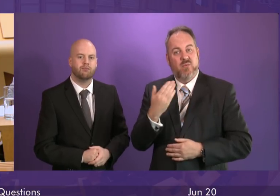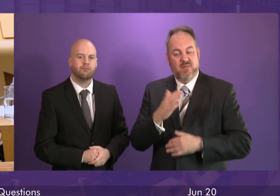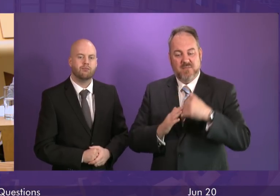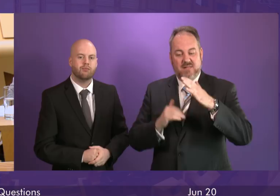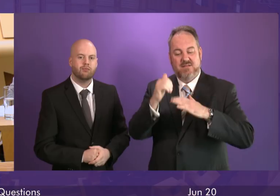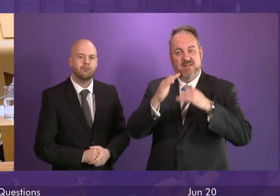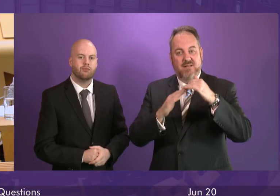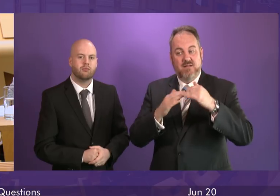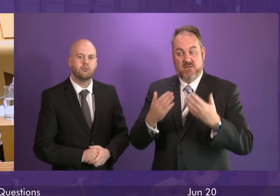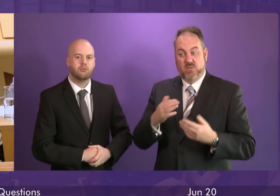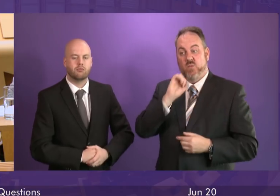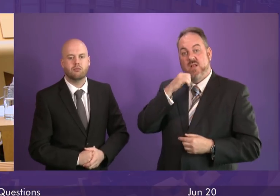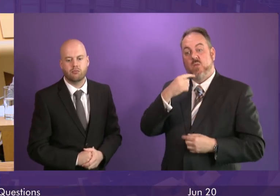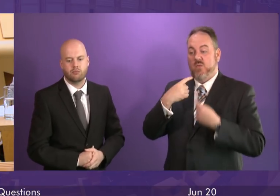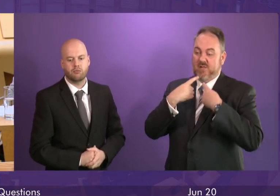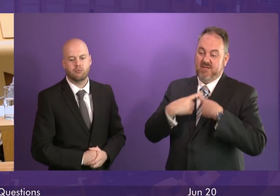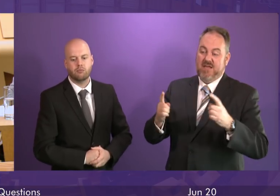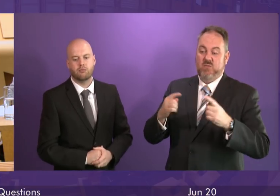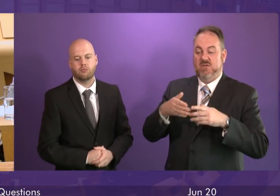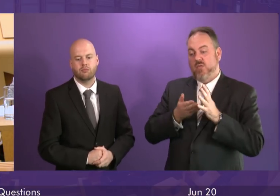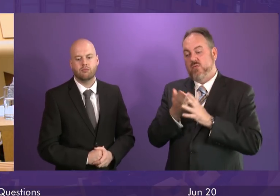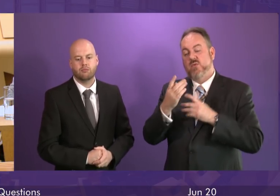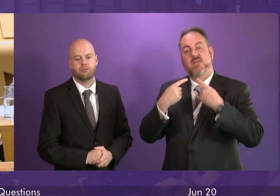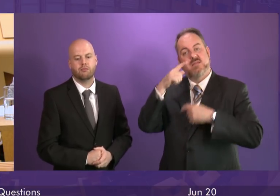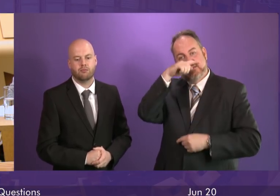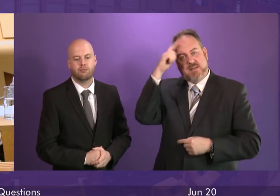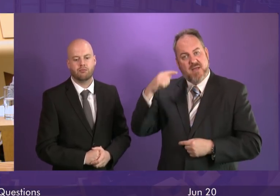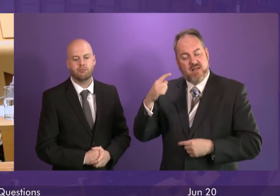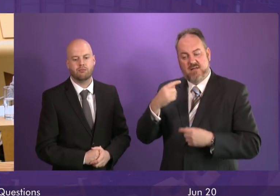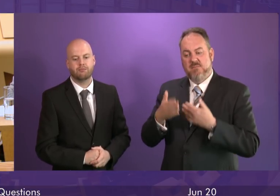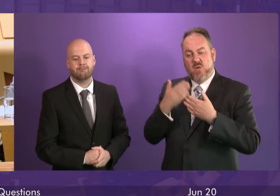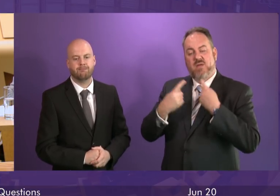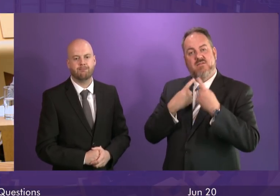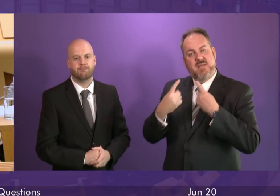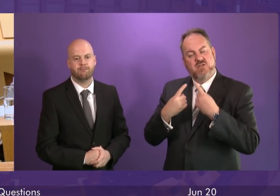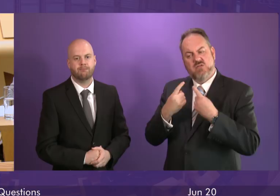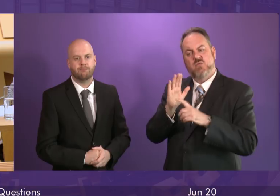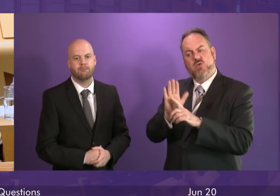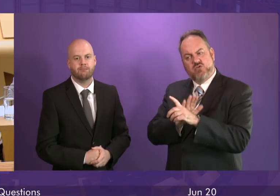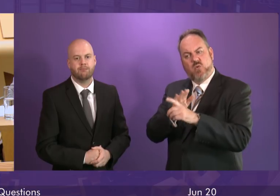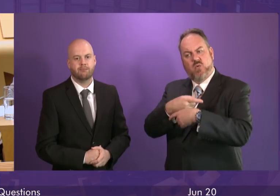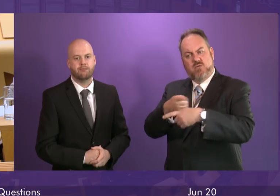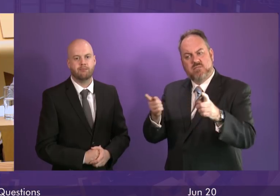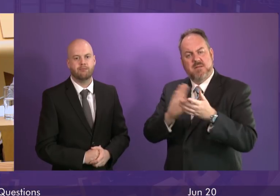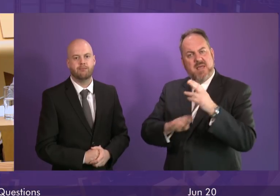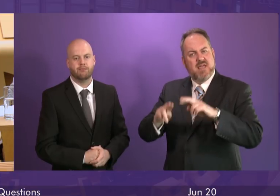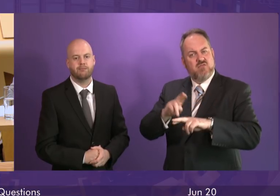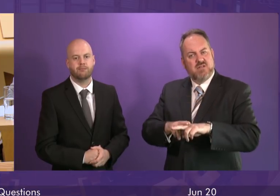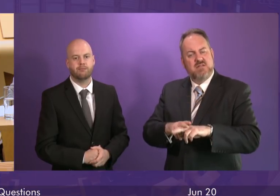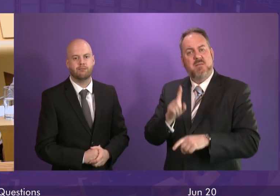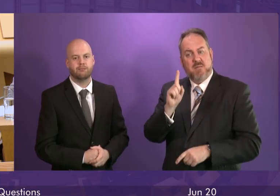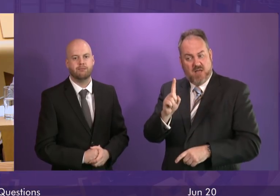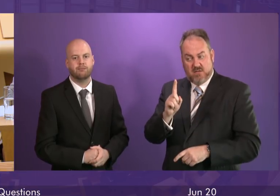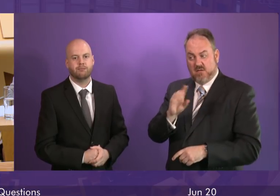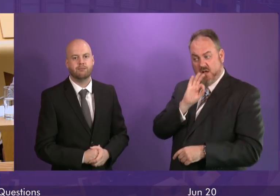refers and is due to be published over the summer will give the local community the assurances that they need. But if it does not, does the First Minister